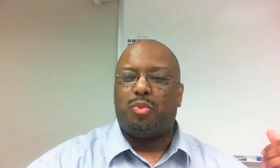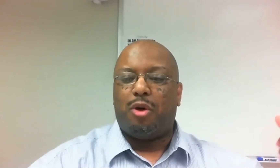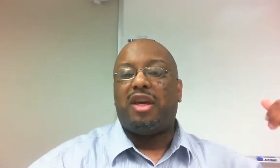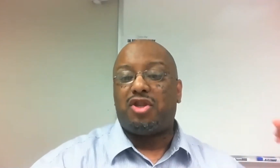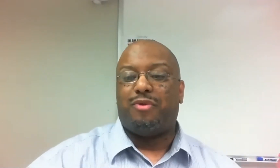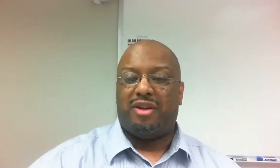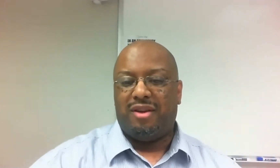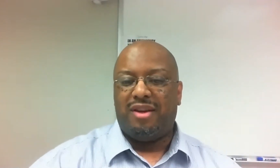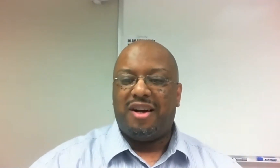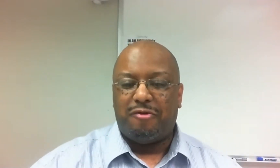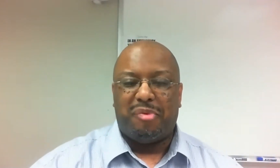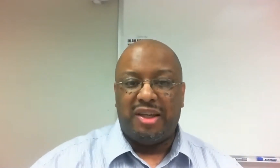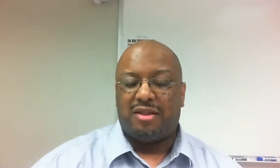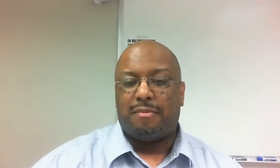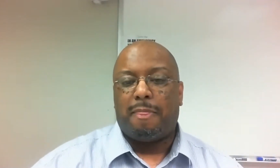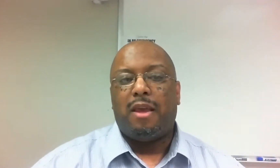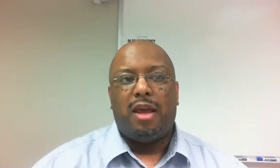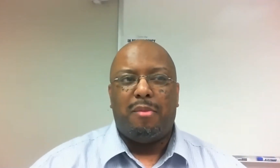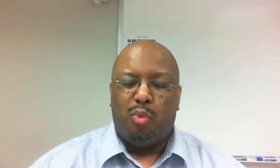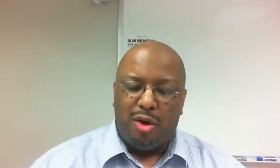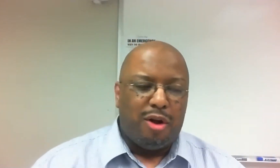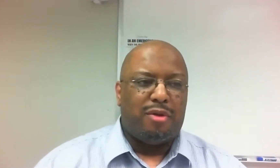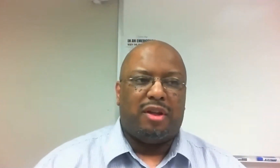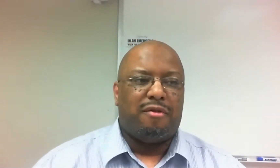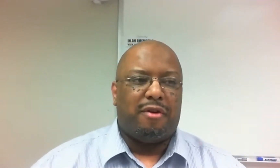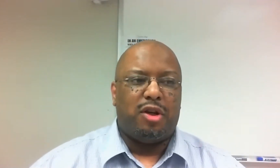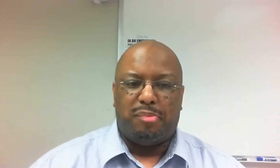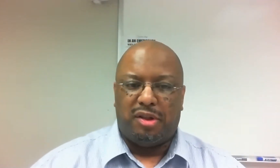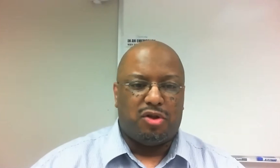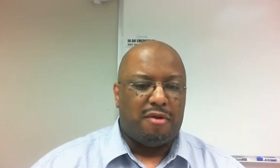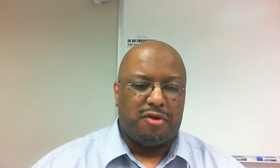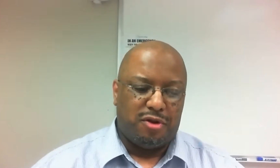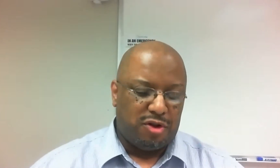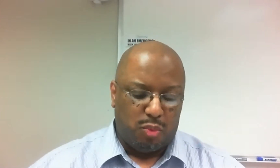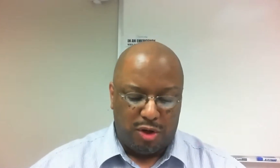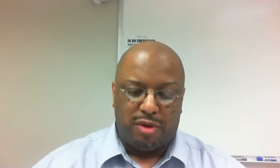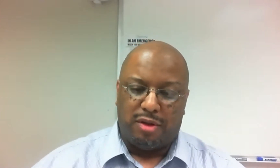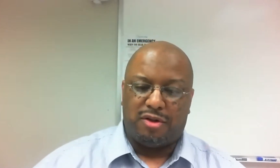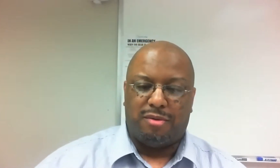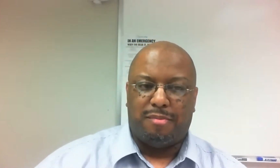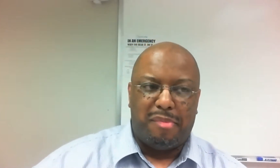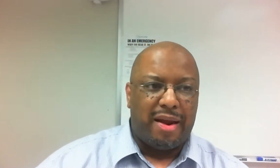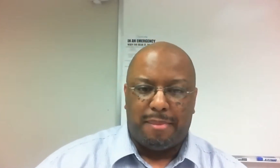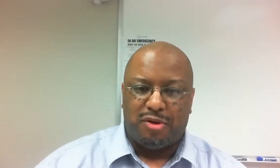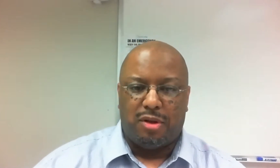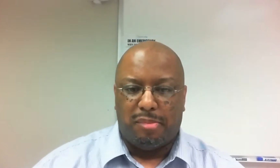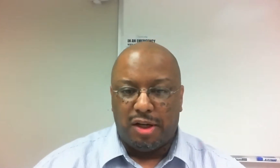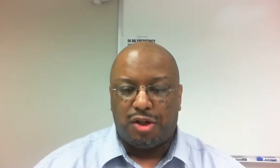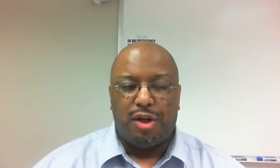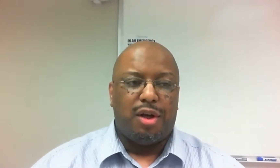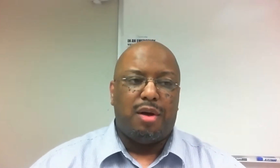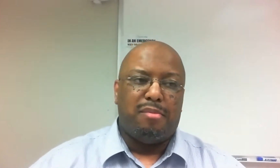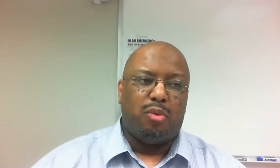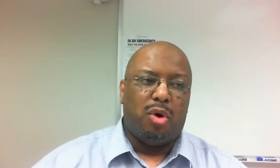you, because we know the history of police. We all know that there are very good police officers and we know that there are some bad apples in the